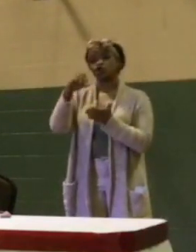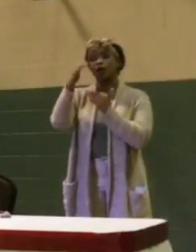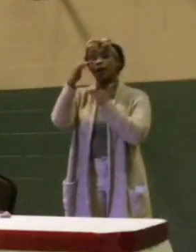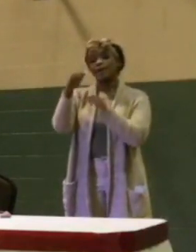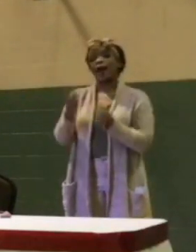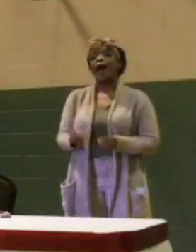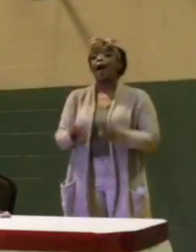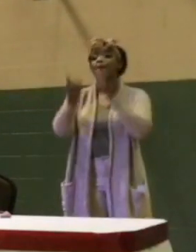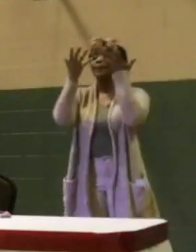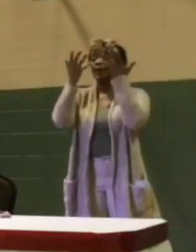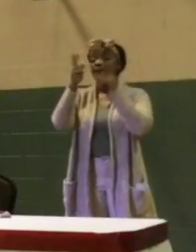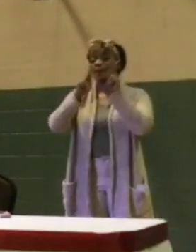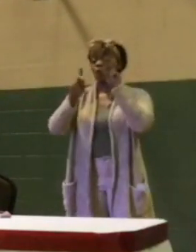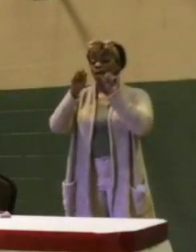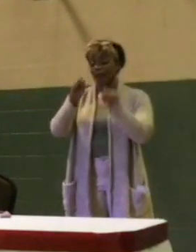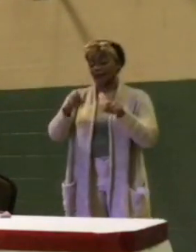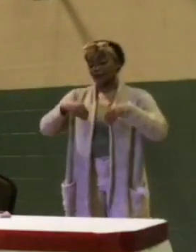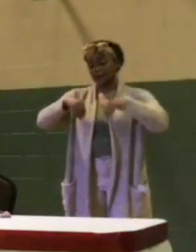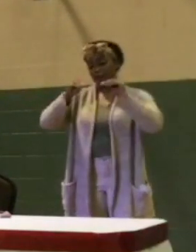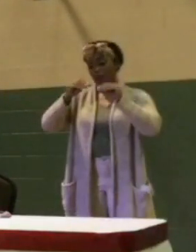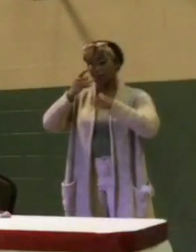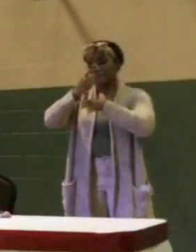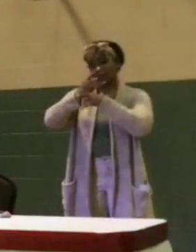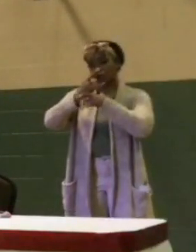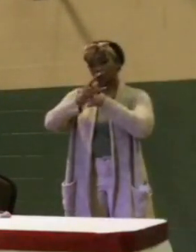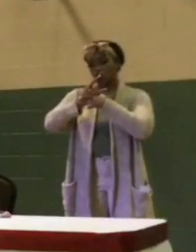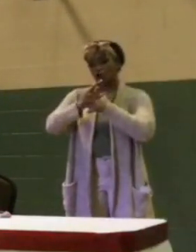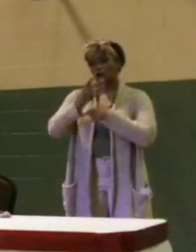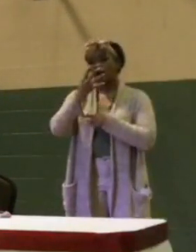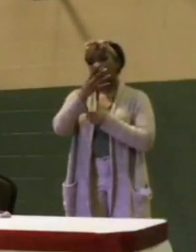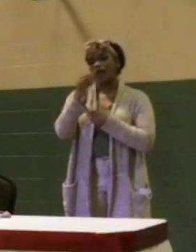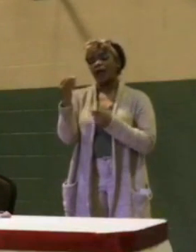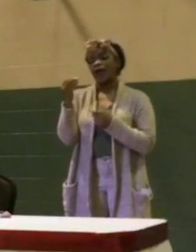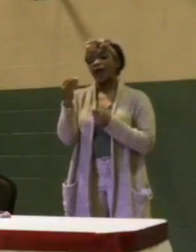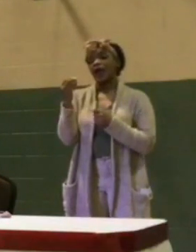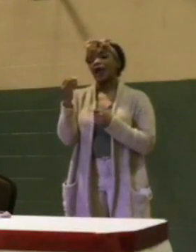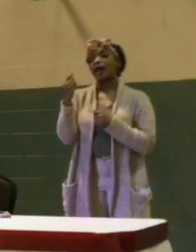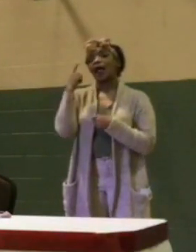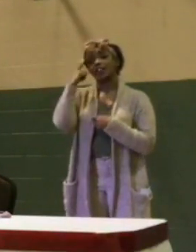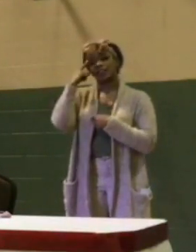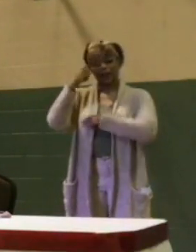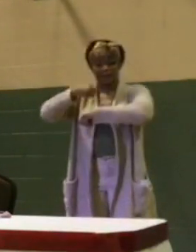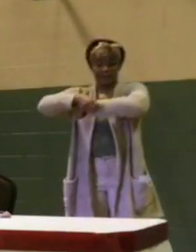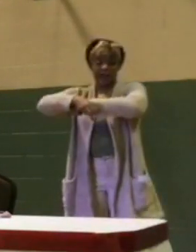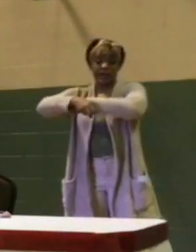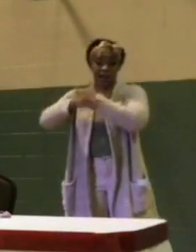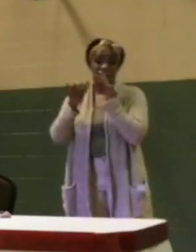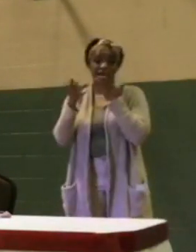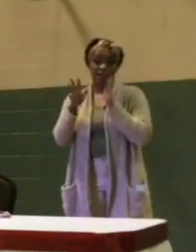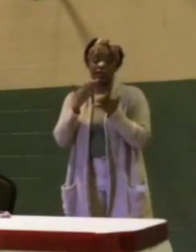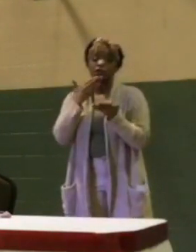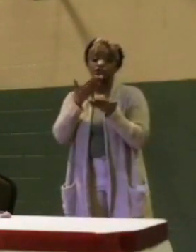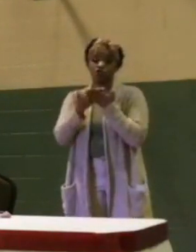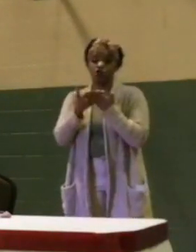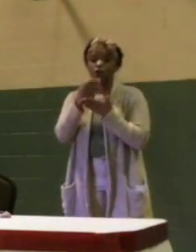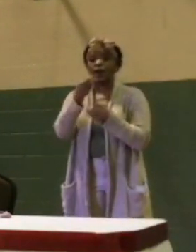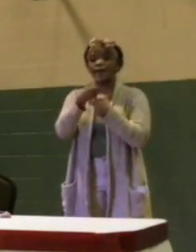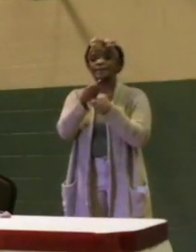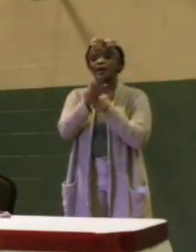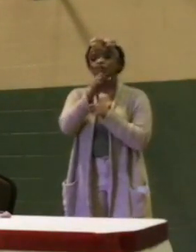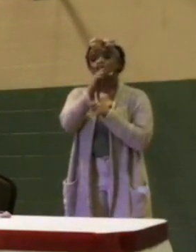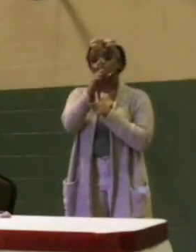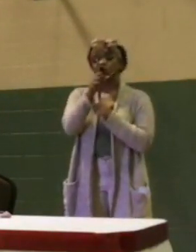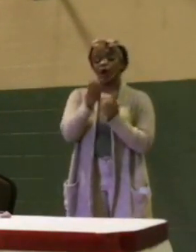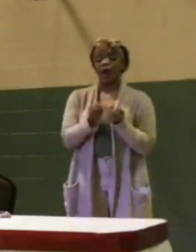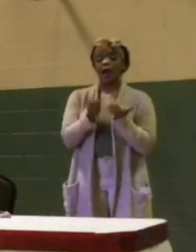license and the number of times with the liquor sales to ending at midnight, though, and making sure that the number of liquor licenses in the